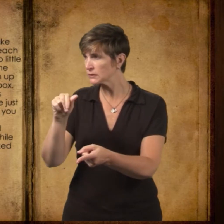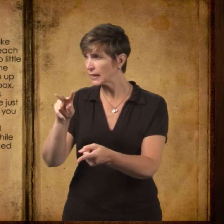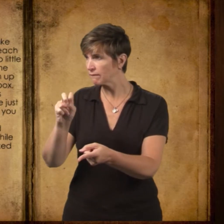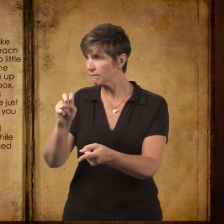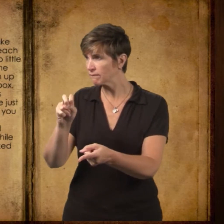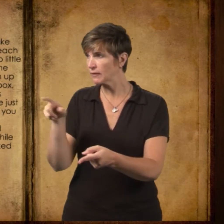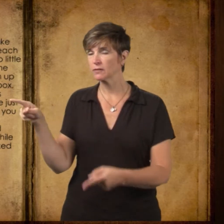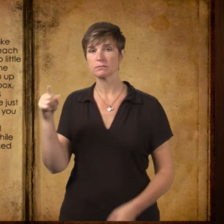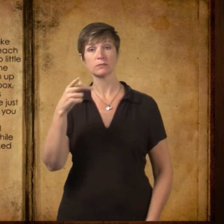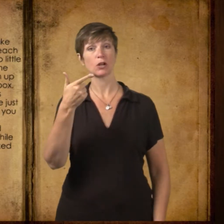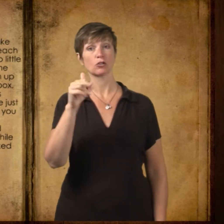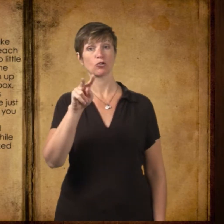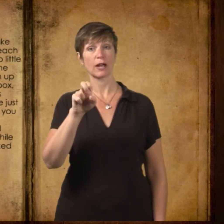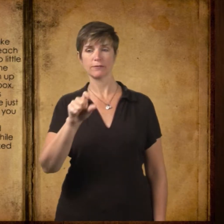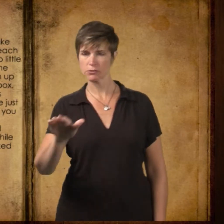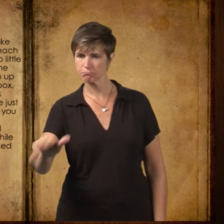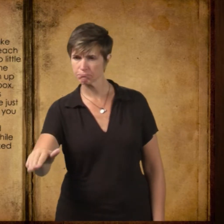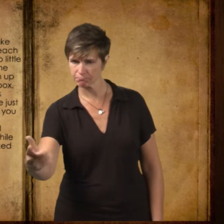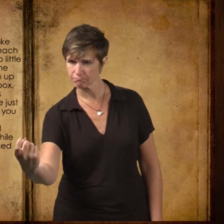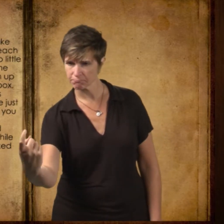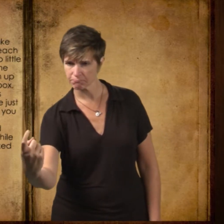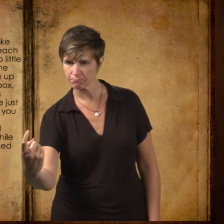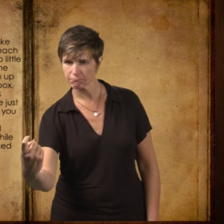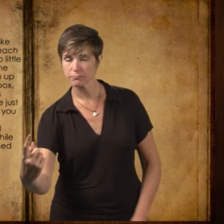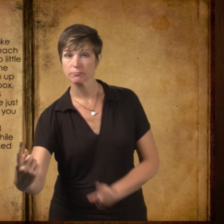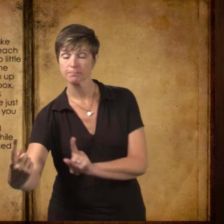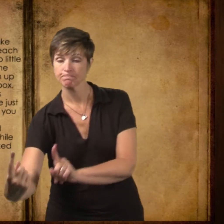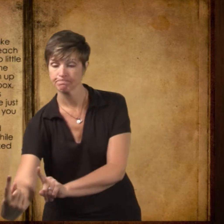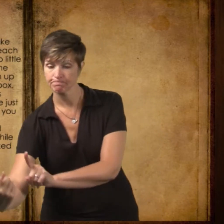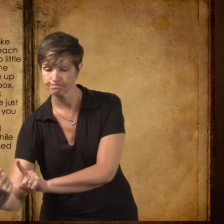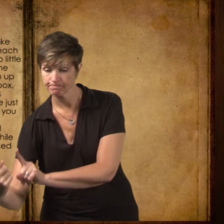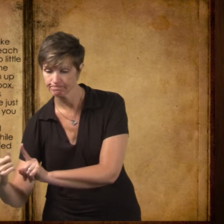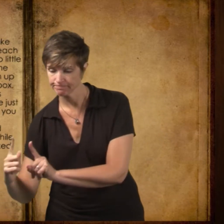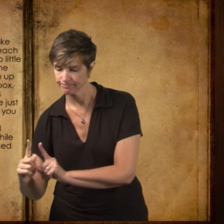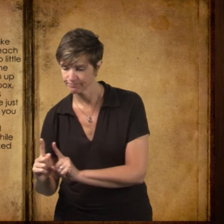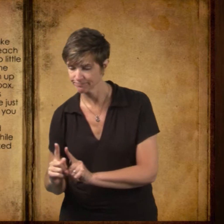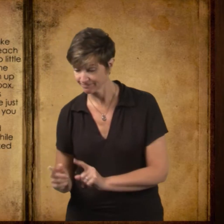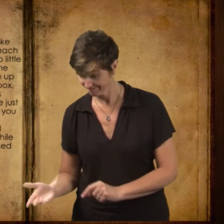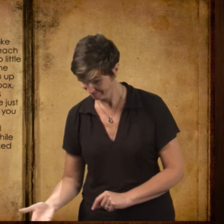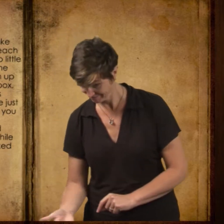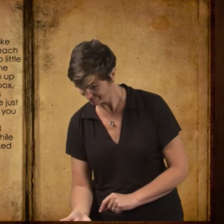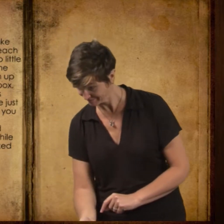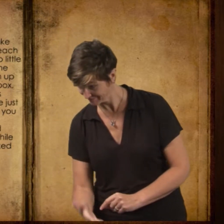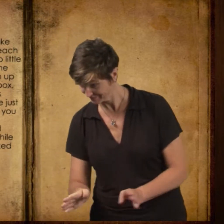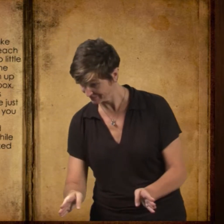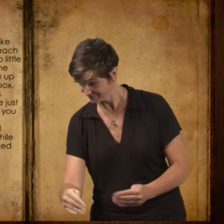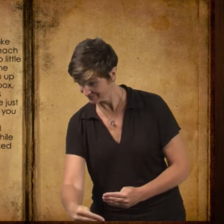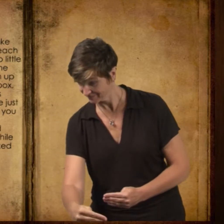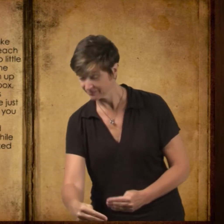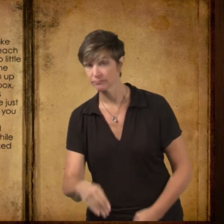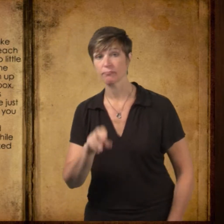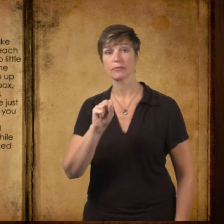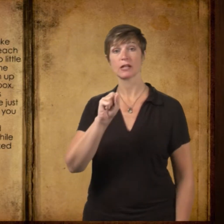Mr. Graves took the hand of the little boy, who came willingly with him up to the box. Take a paper out of the box, Davy,